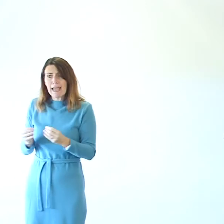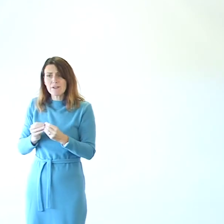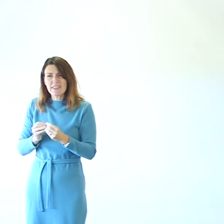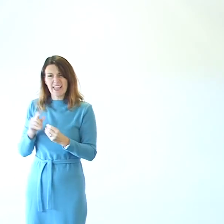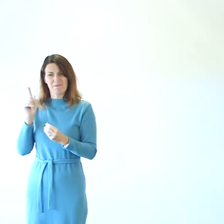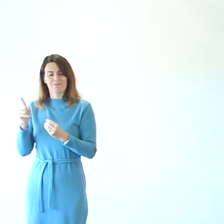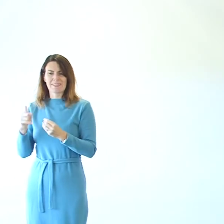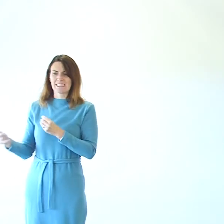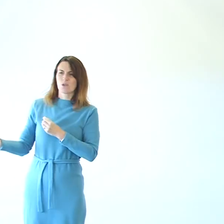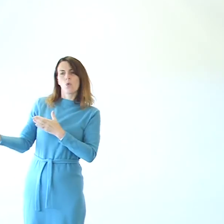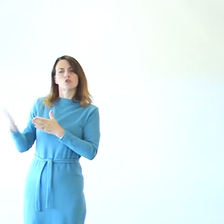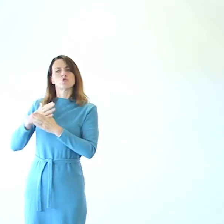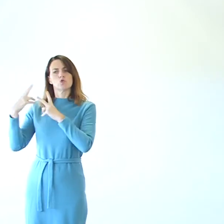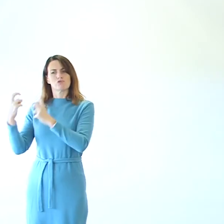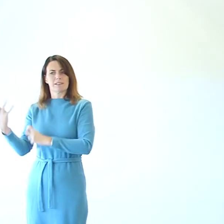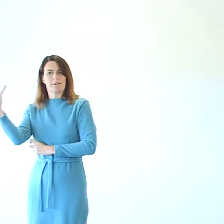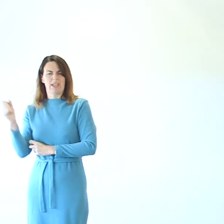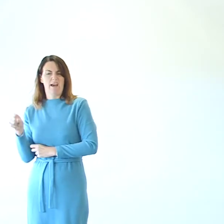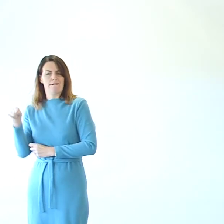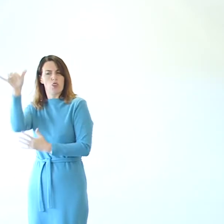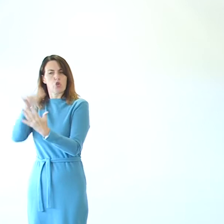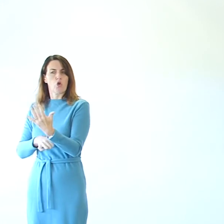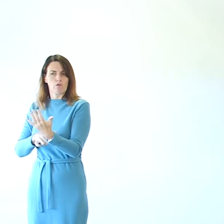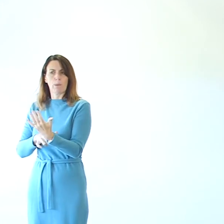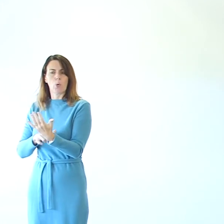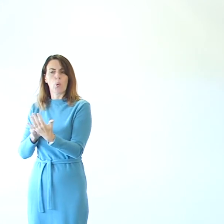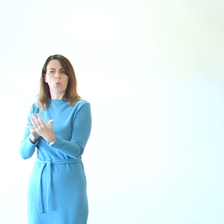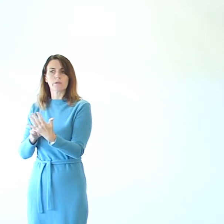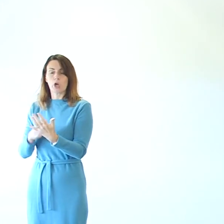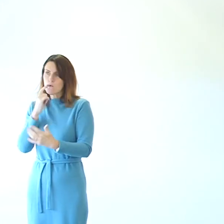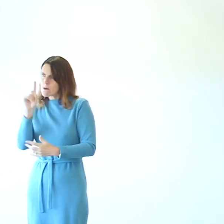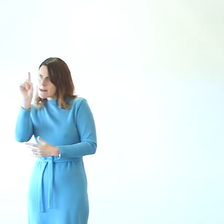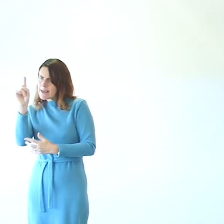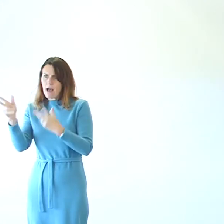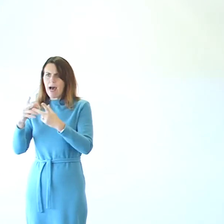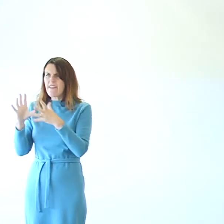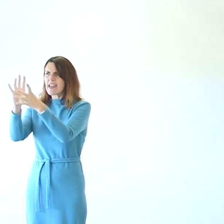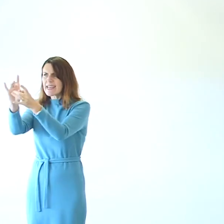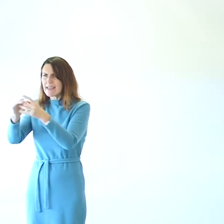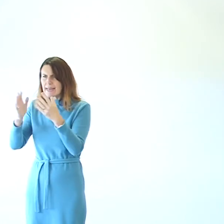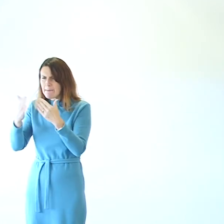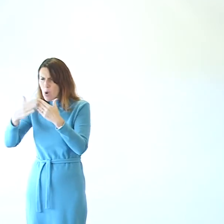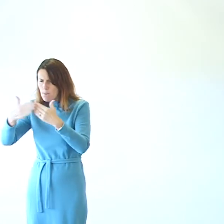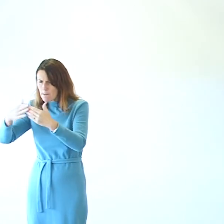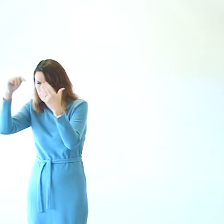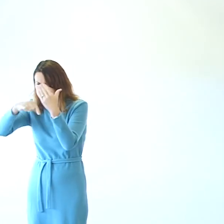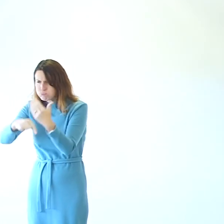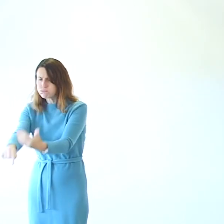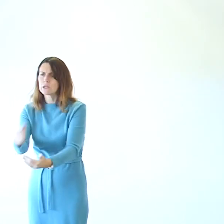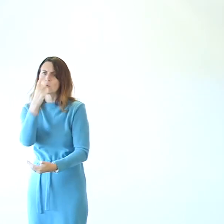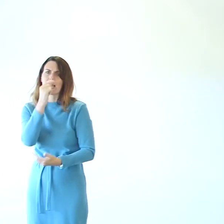source research. And that's where you'll be able to also click on other links and go deeper if you need to.